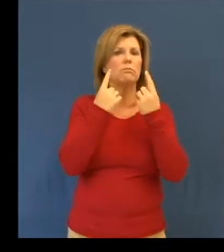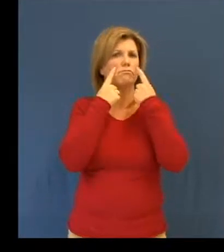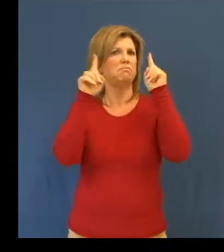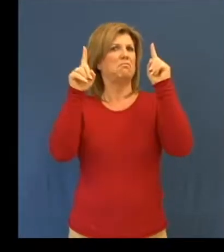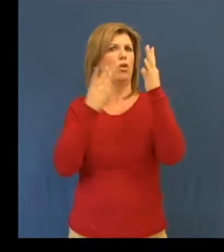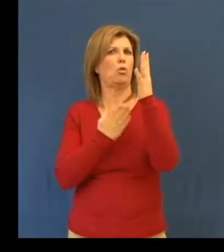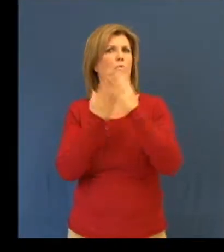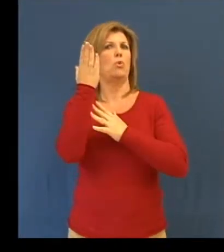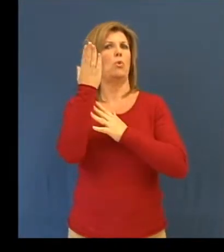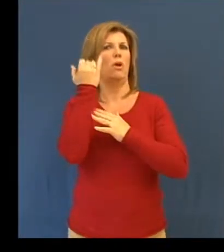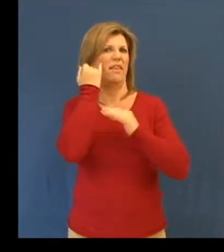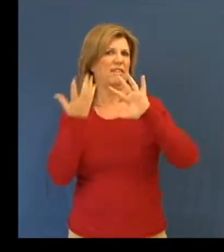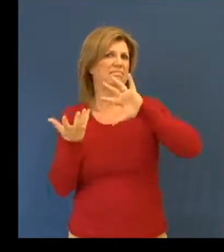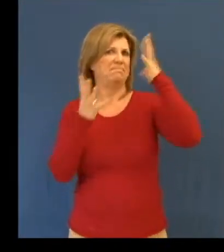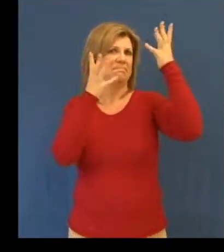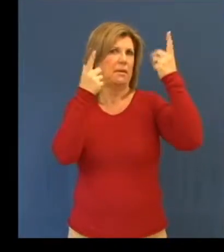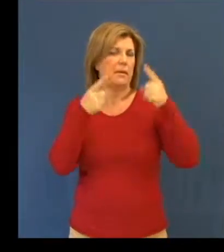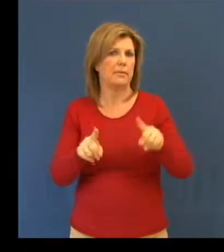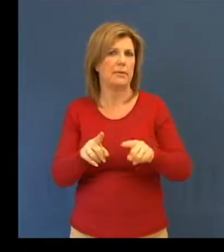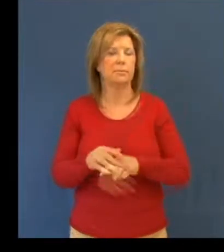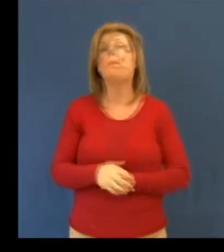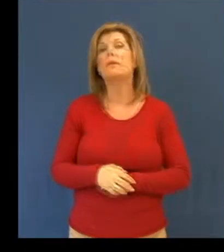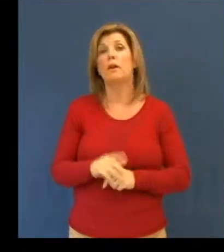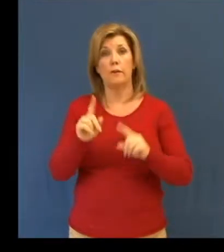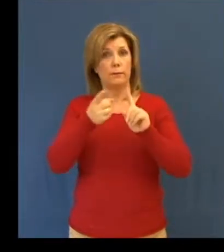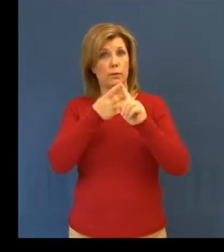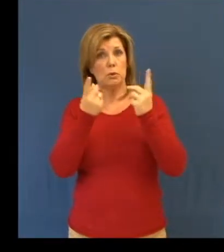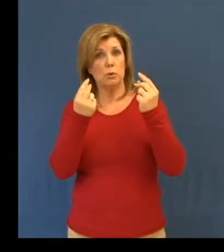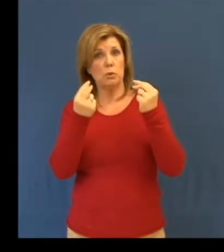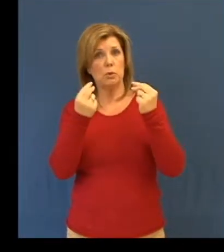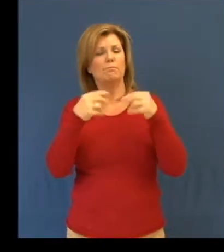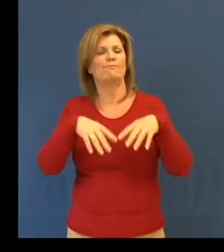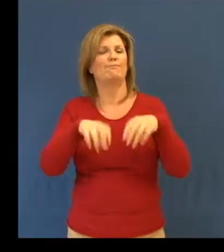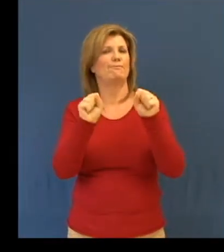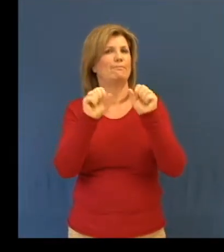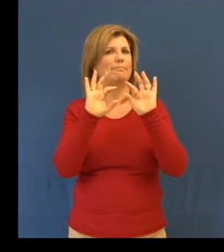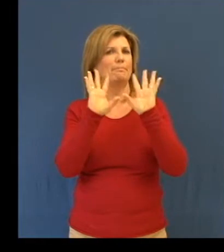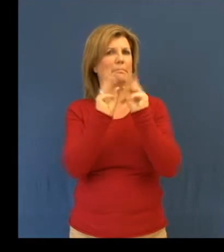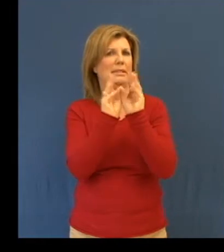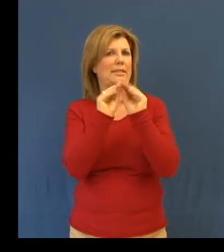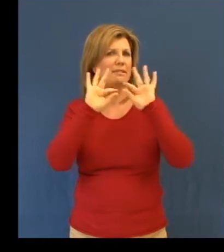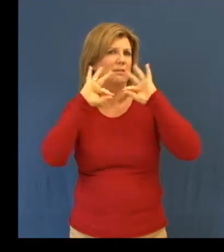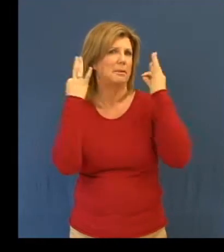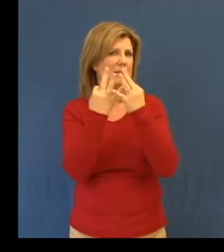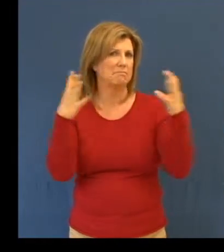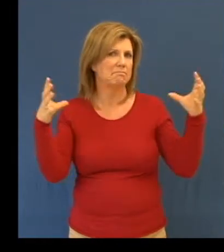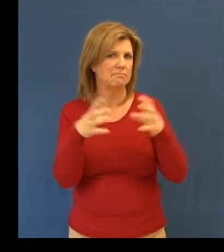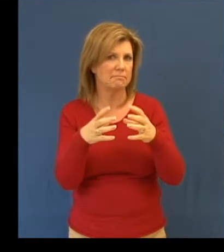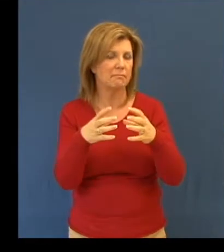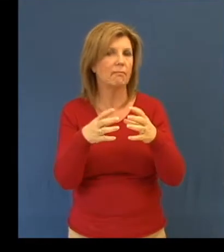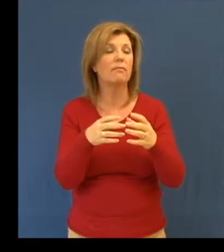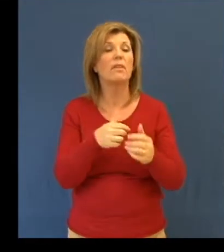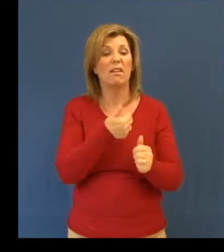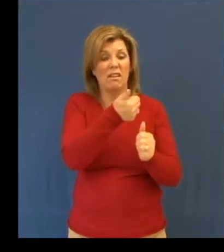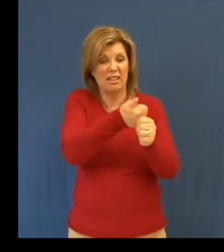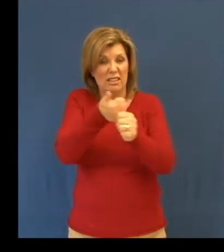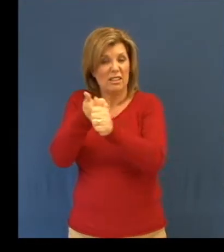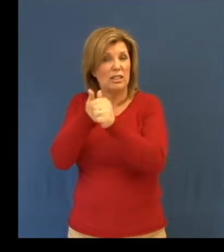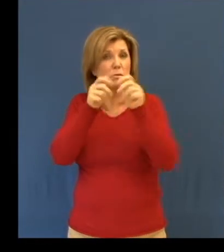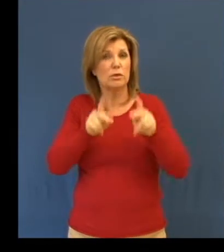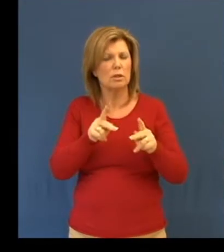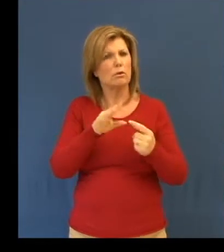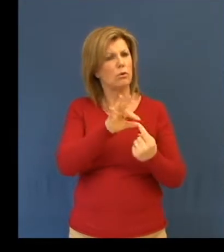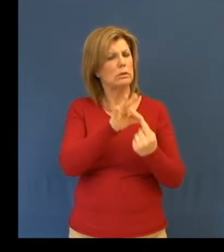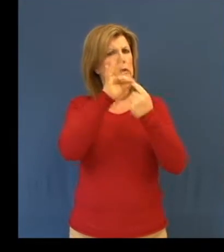cope with the unexpected. Your first step in emergency planning starts with a family meeting. Every family is